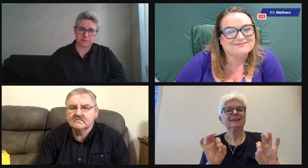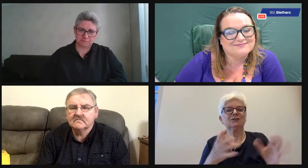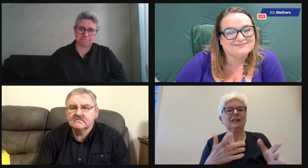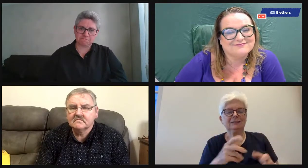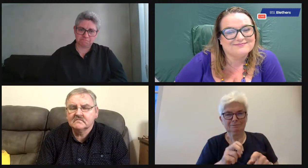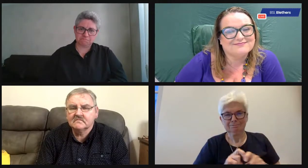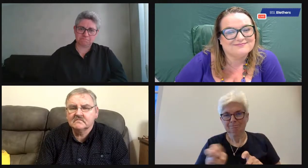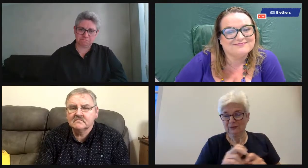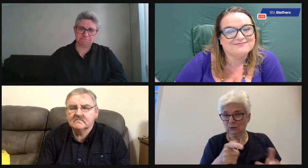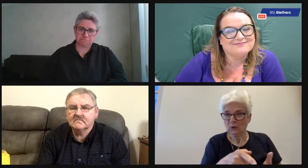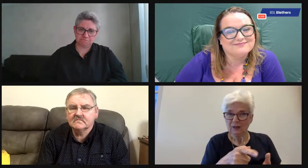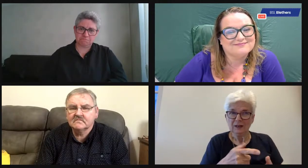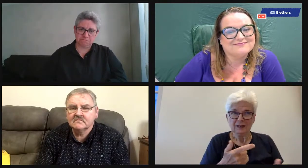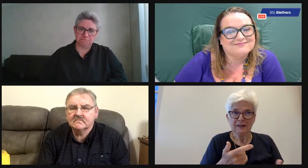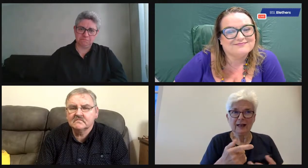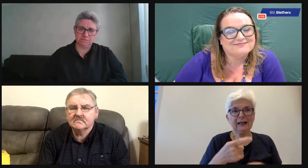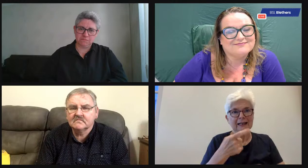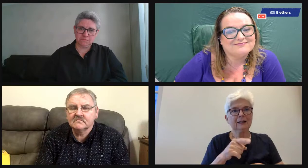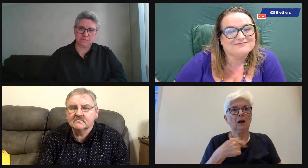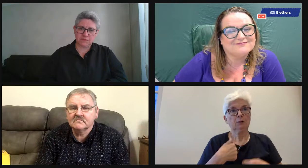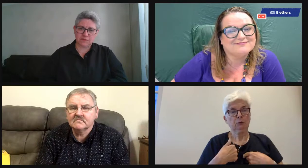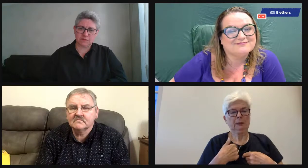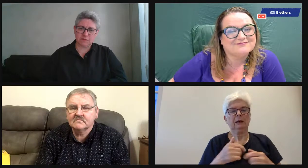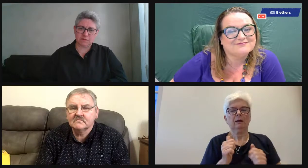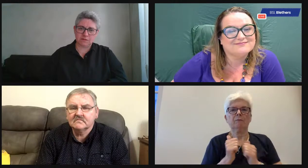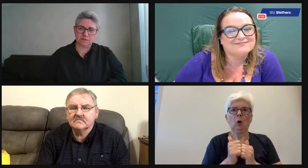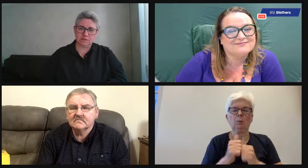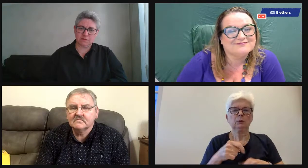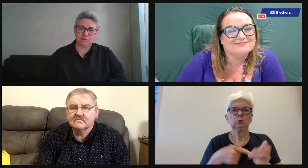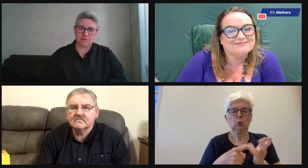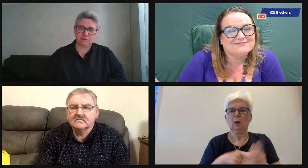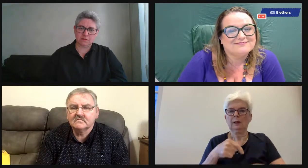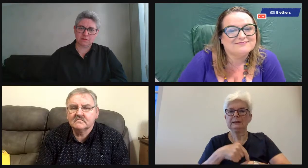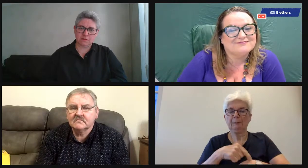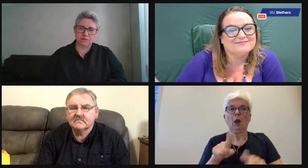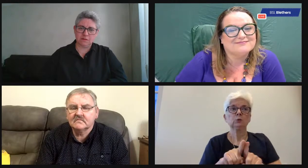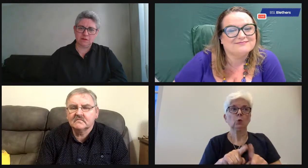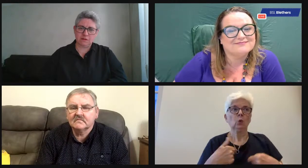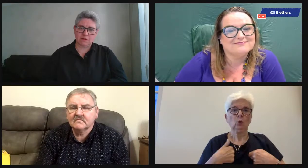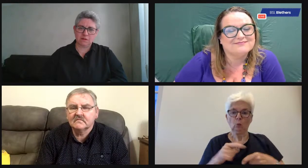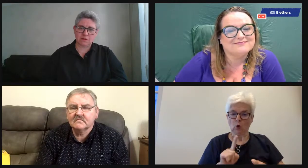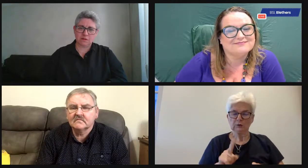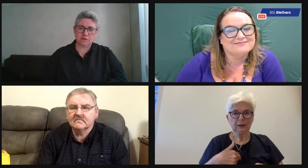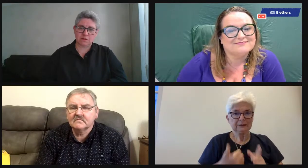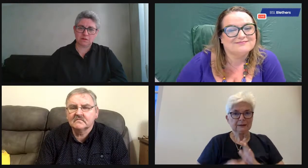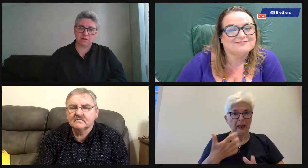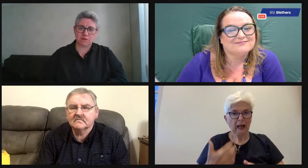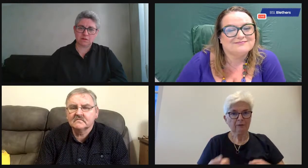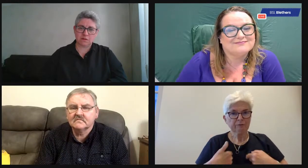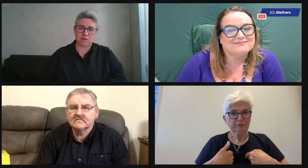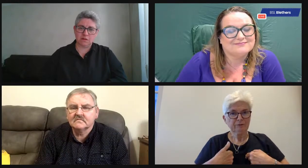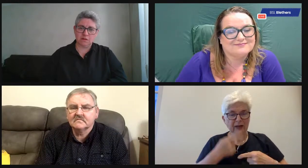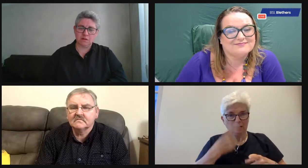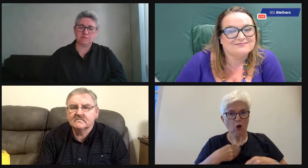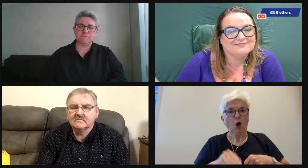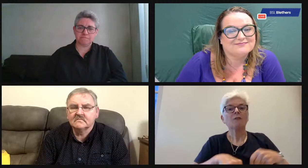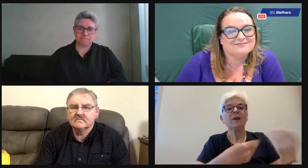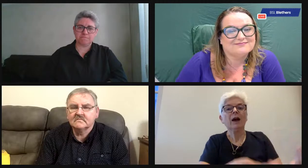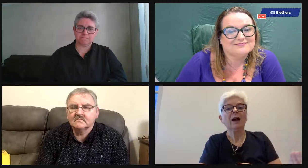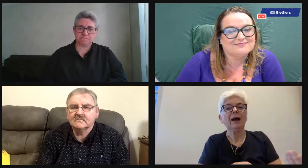If you're just doing a morning shift or an afternoon shift, then possibly not. But for me, the most valuable tool was the time because it